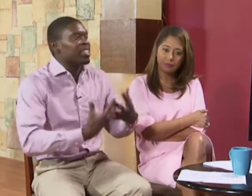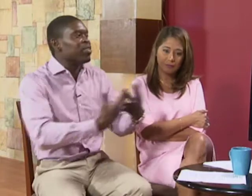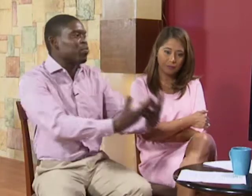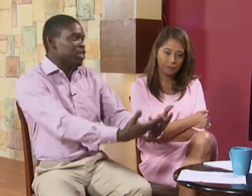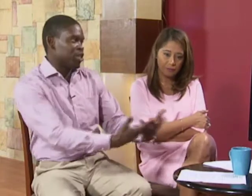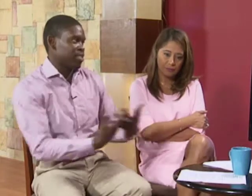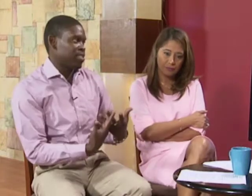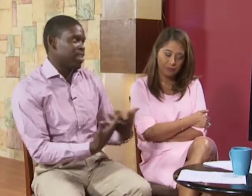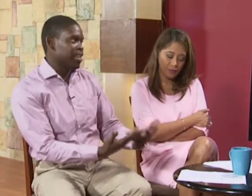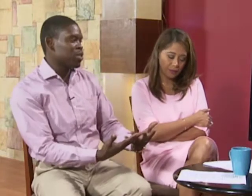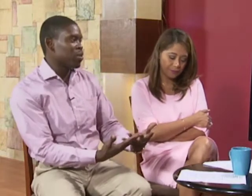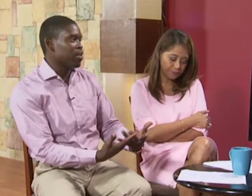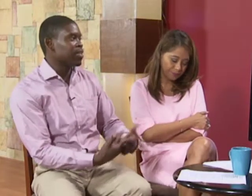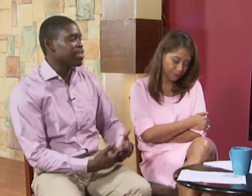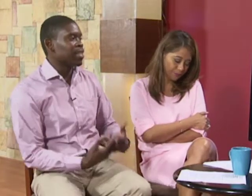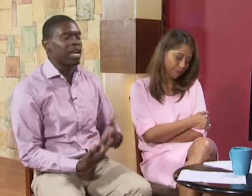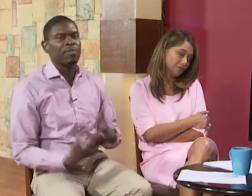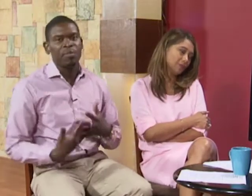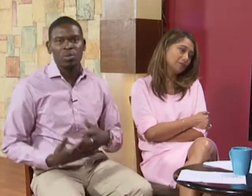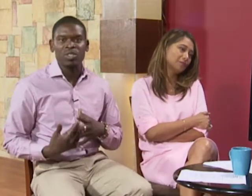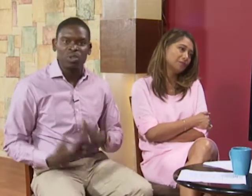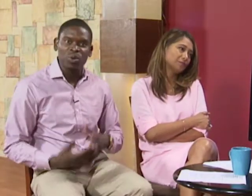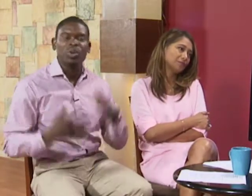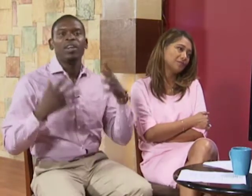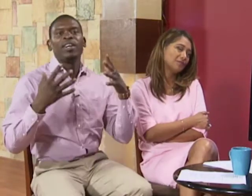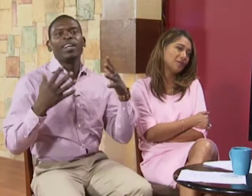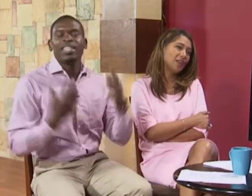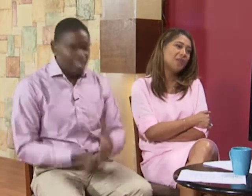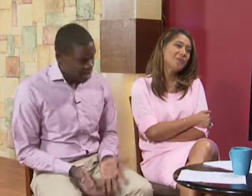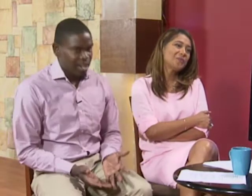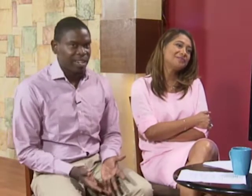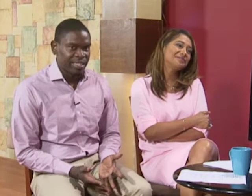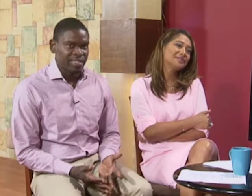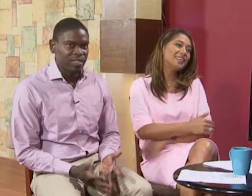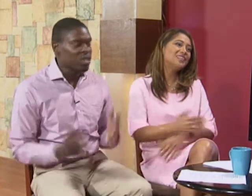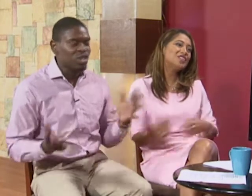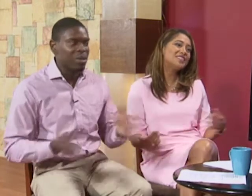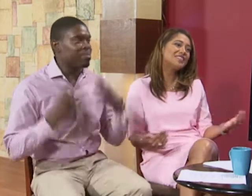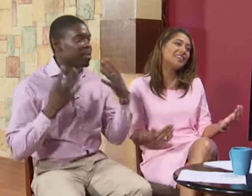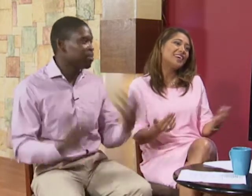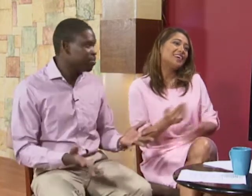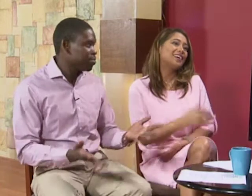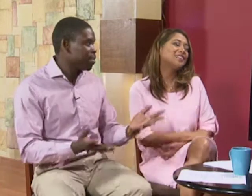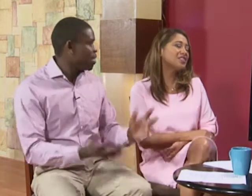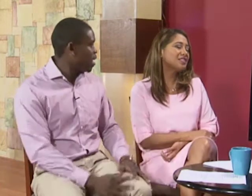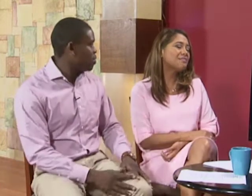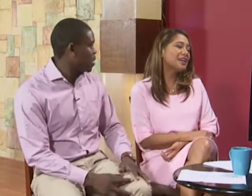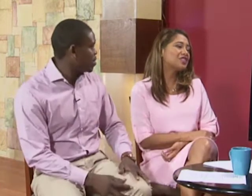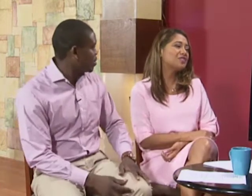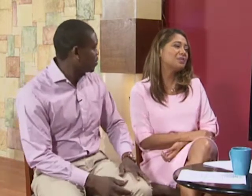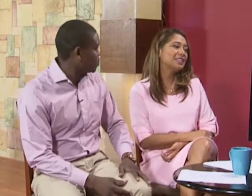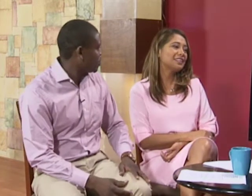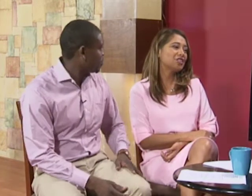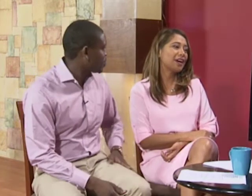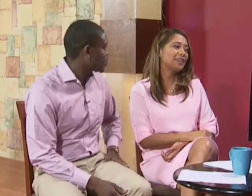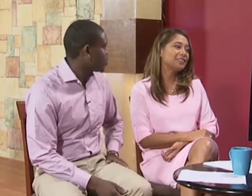reaches and that's one of the things i'd like for folks to know it's not hard just remember just imagine meeting a child